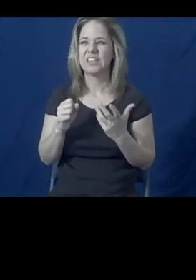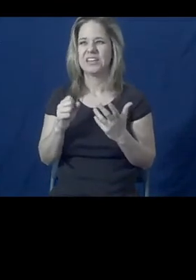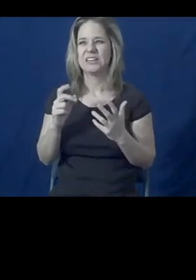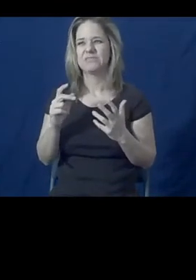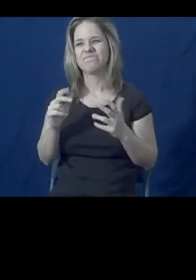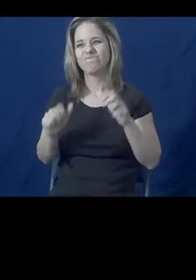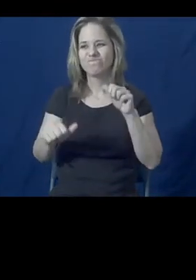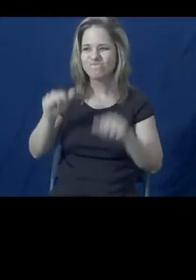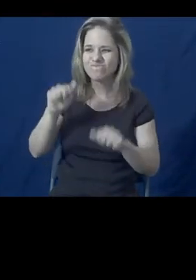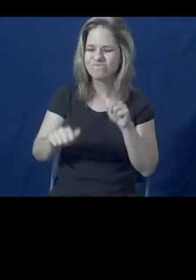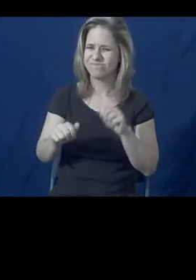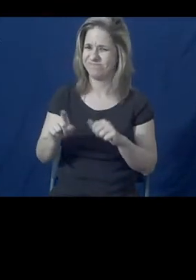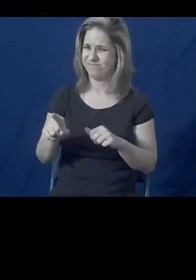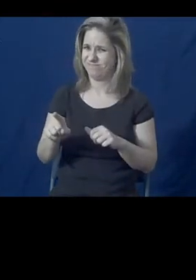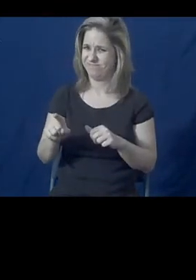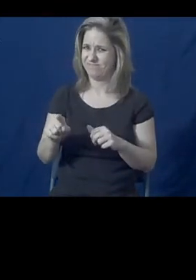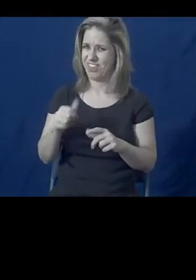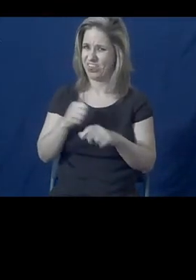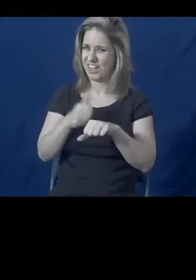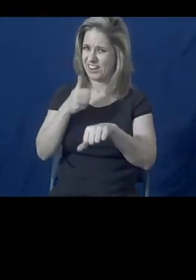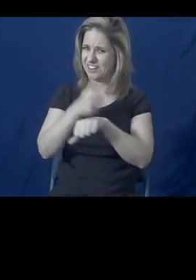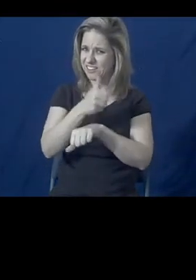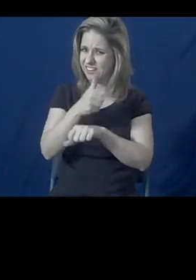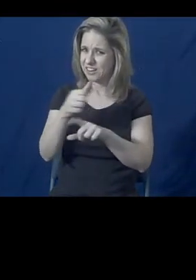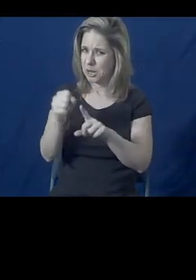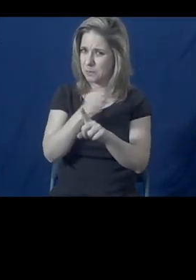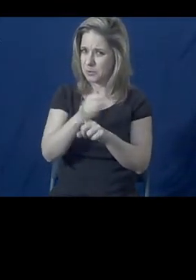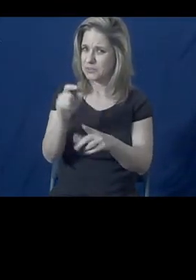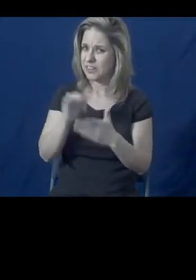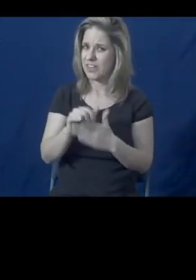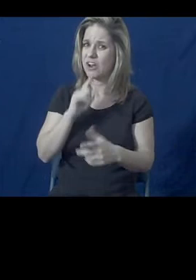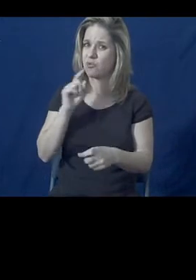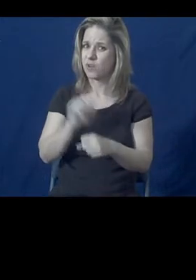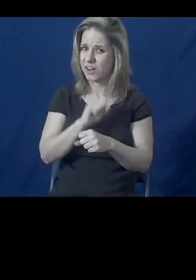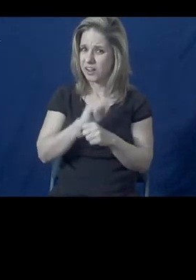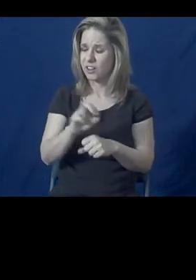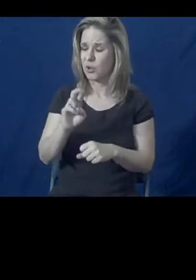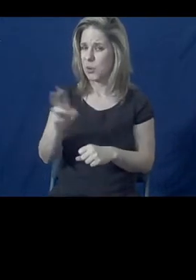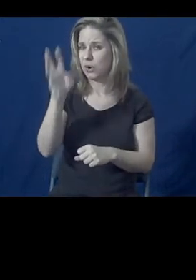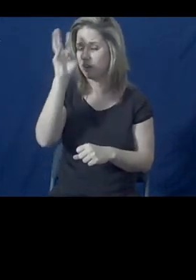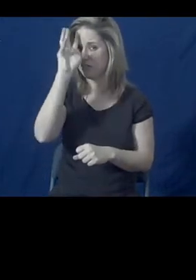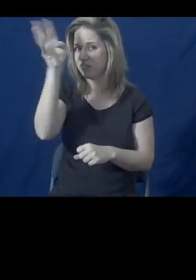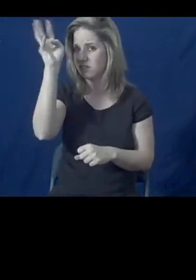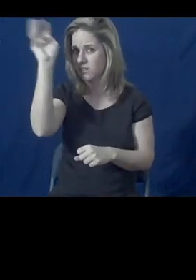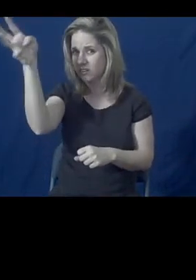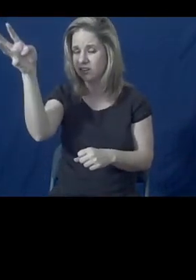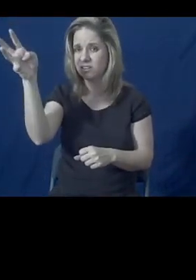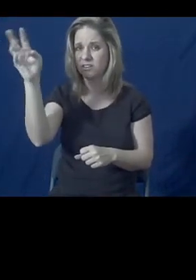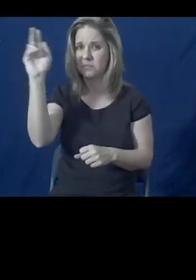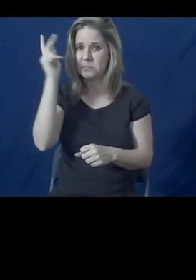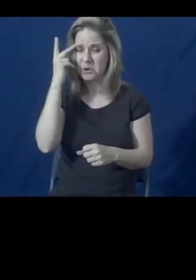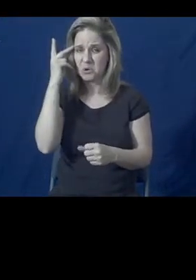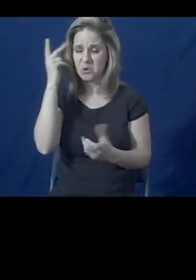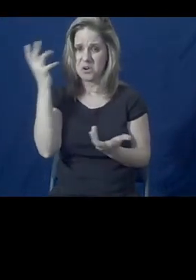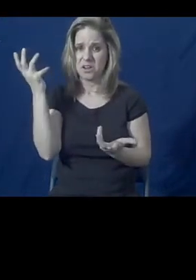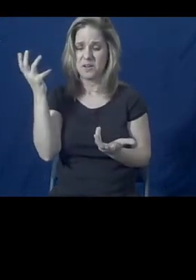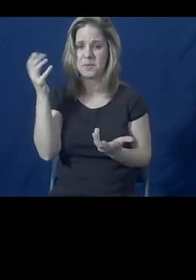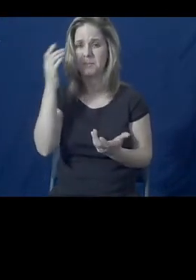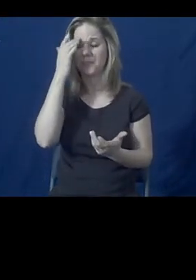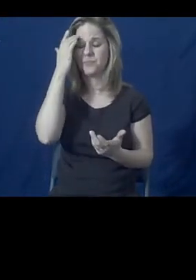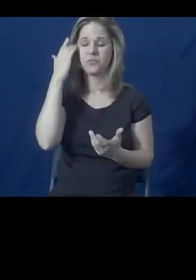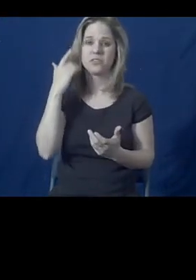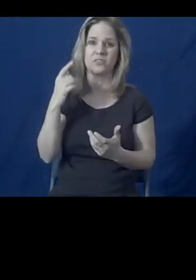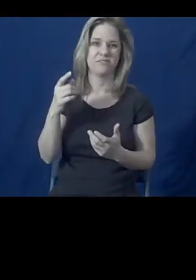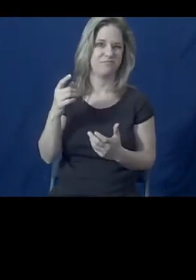well, are these allegations of abuse real? Or are they part of her paranoia? Are they delusional?